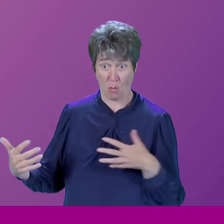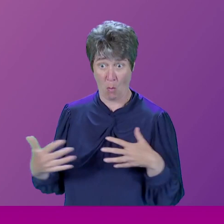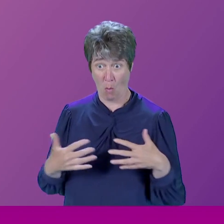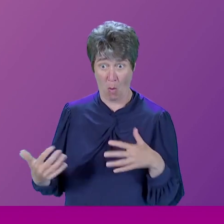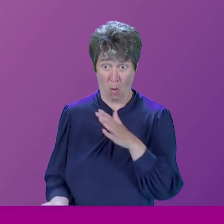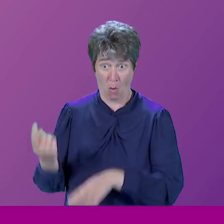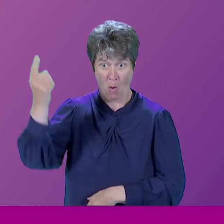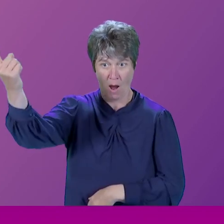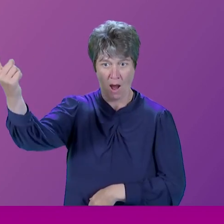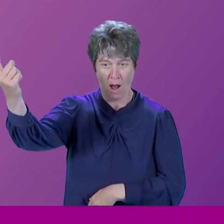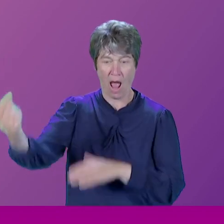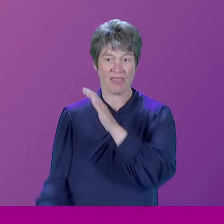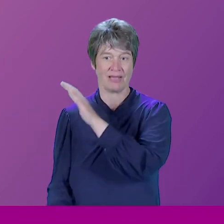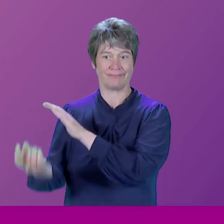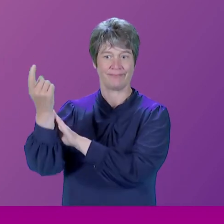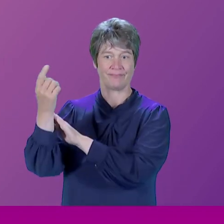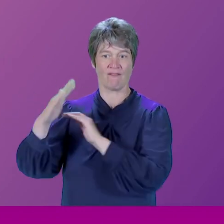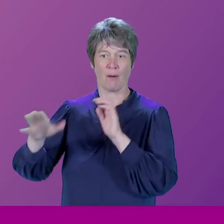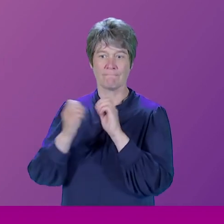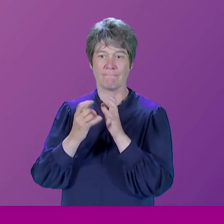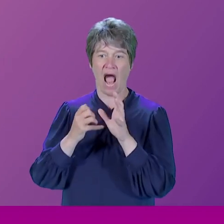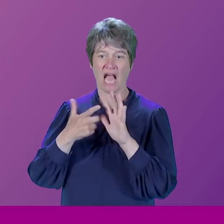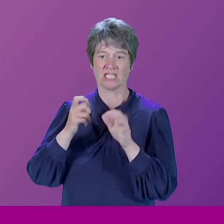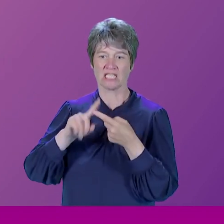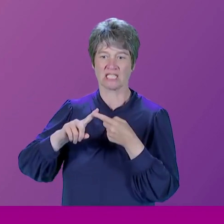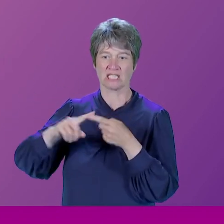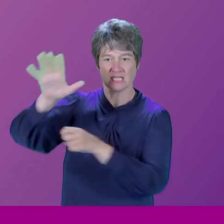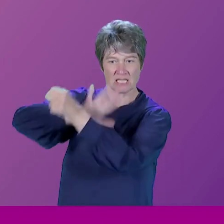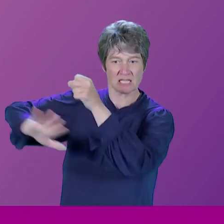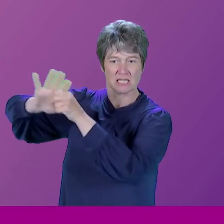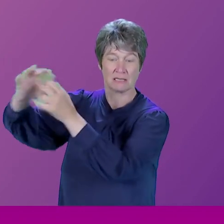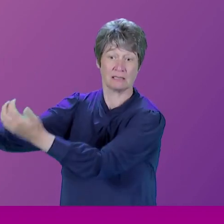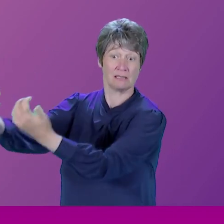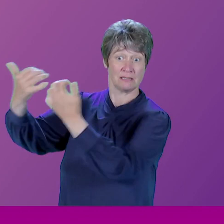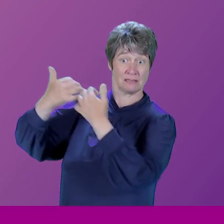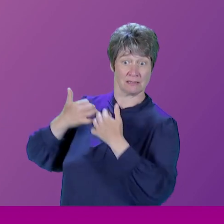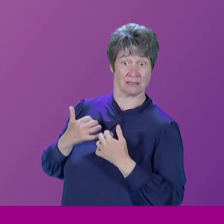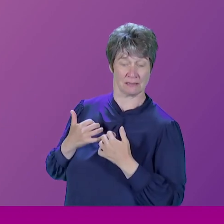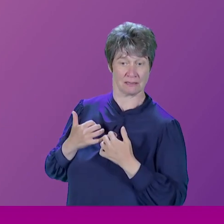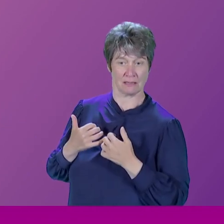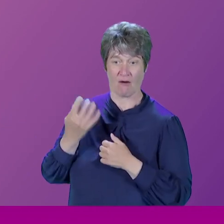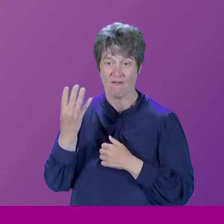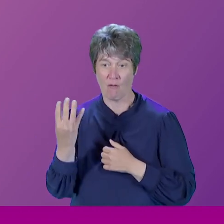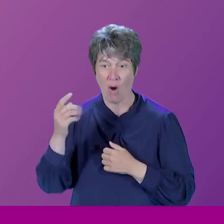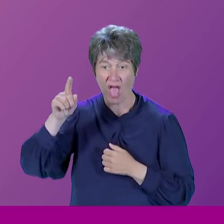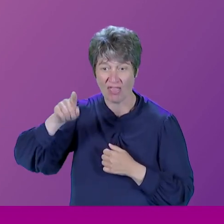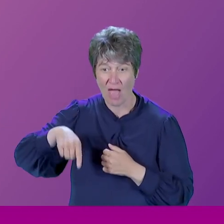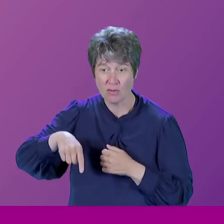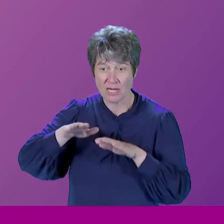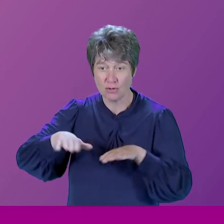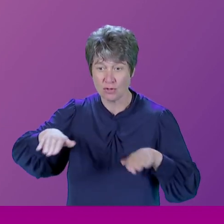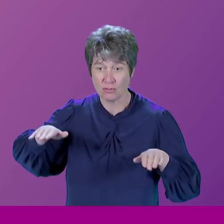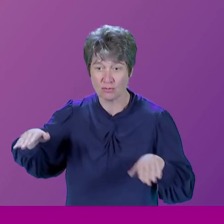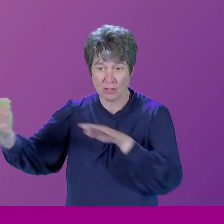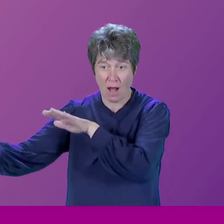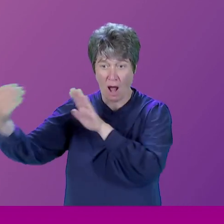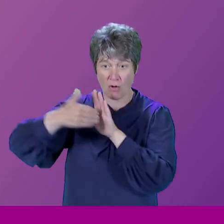arrived from northern Spain, from the Basque Country, and some of them were sent to Oxford. There were about 4,000 children arrived on a single ship. Some of were sent